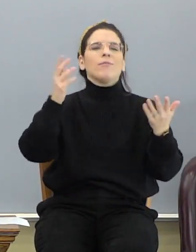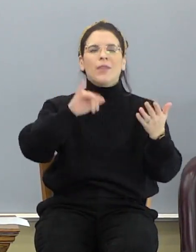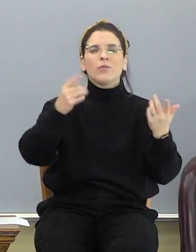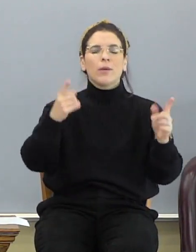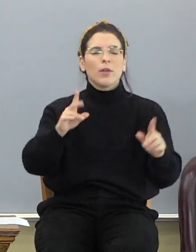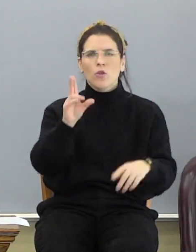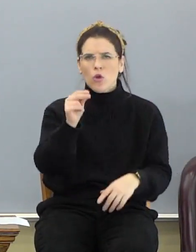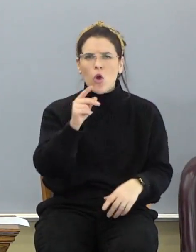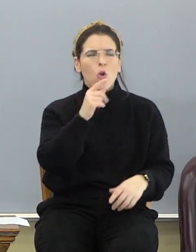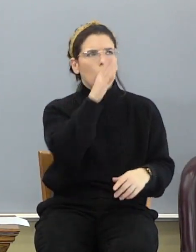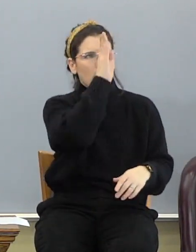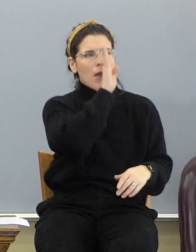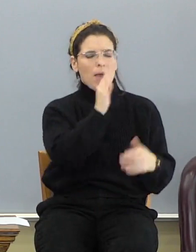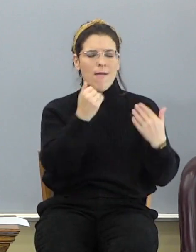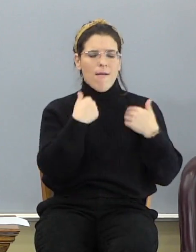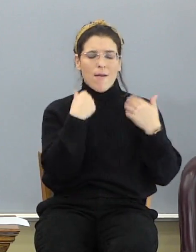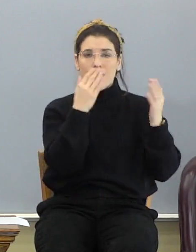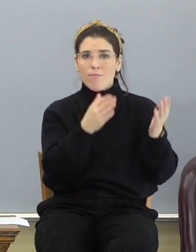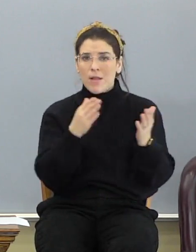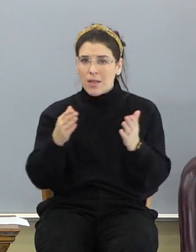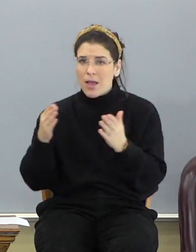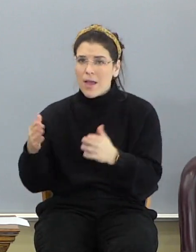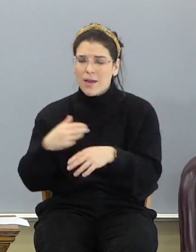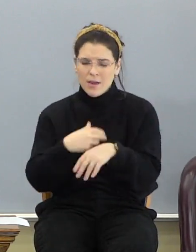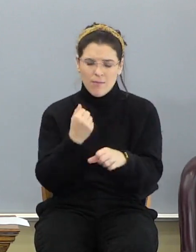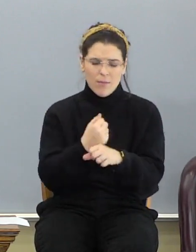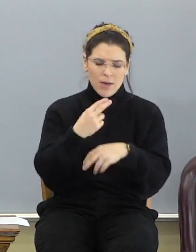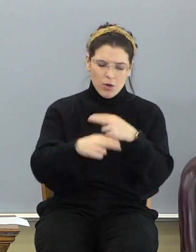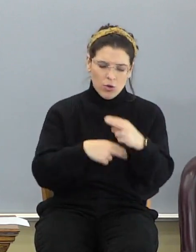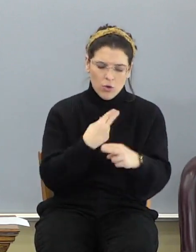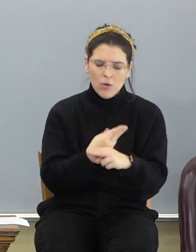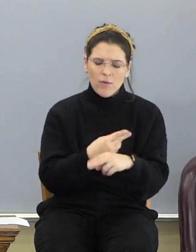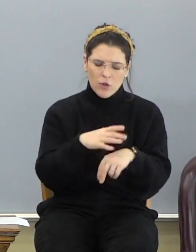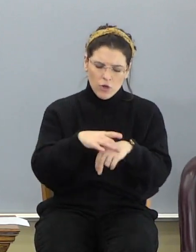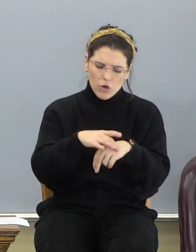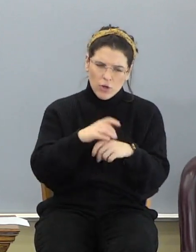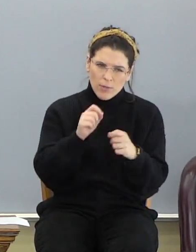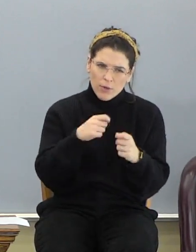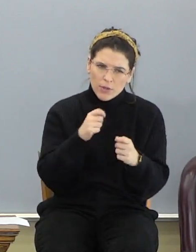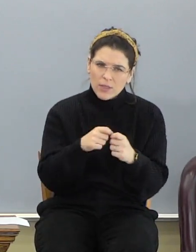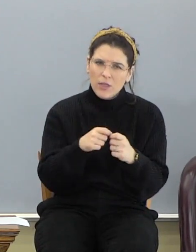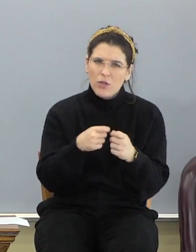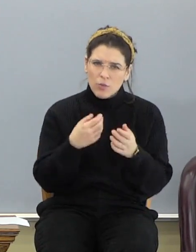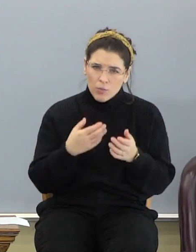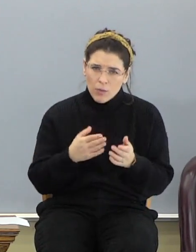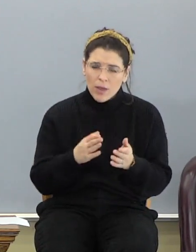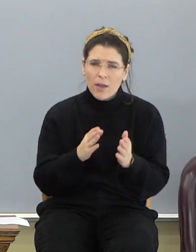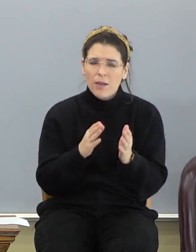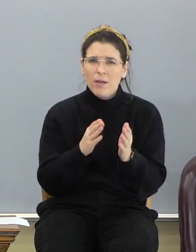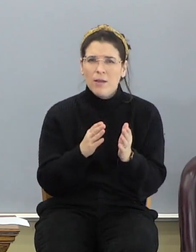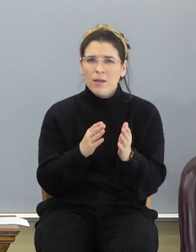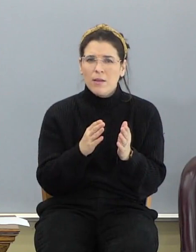doing, and he constructed the universe, and the earth in particular, in a particular way,